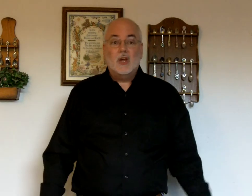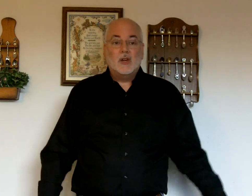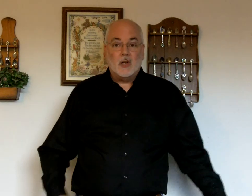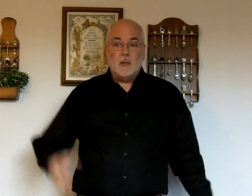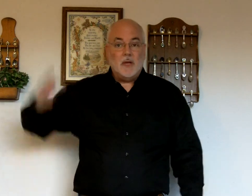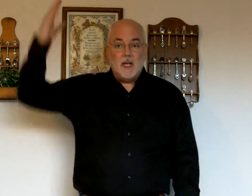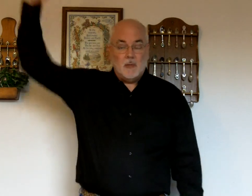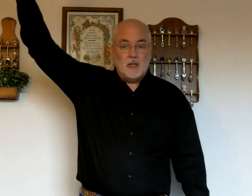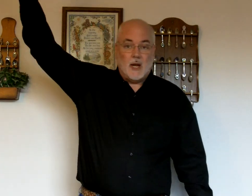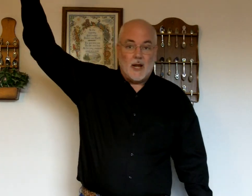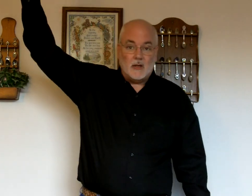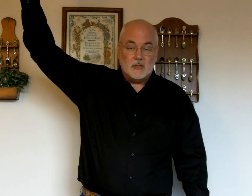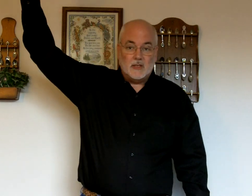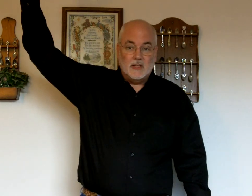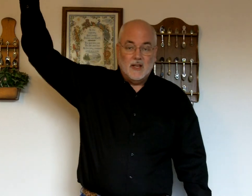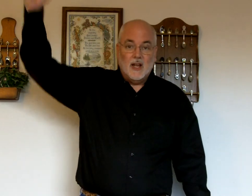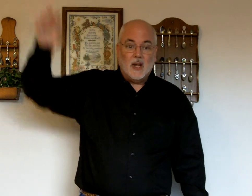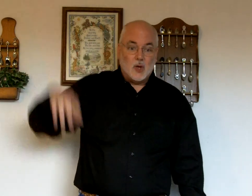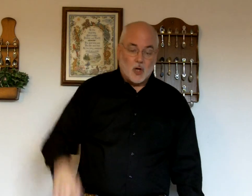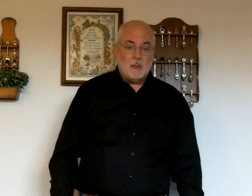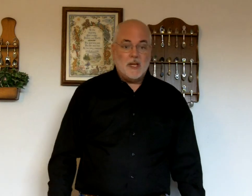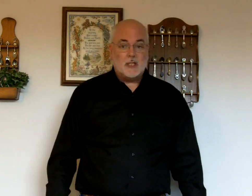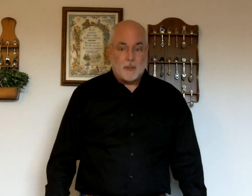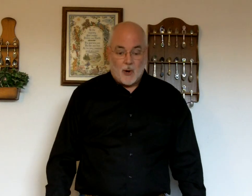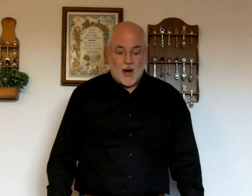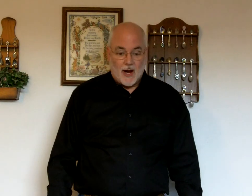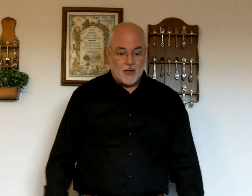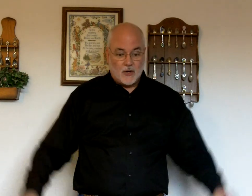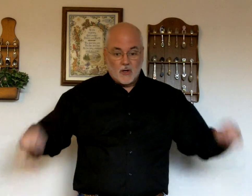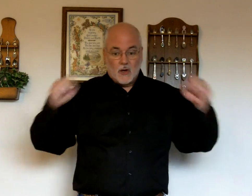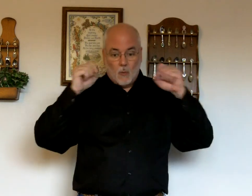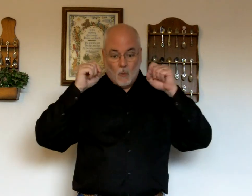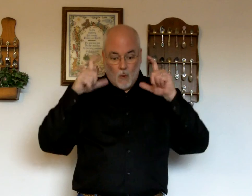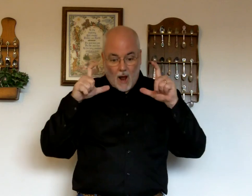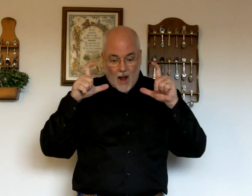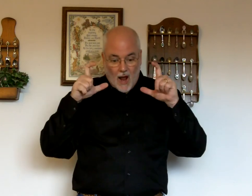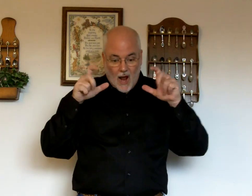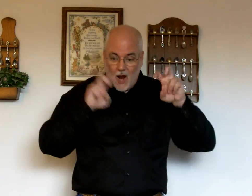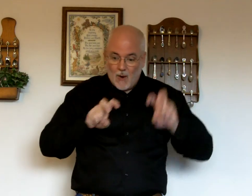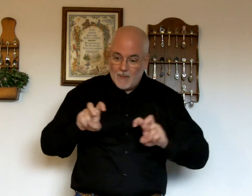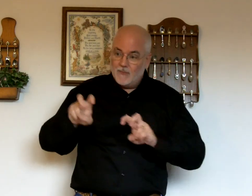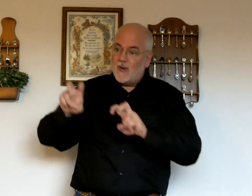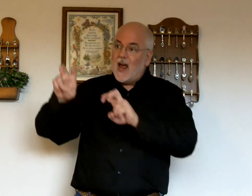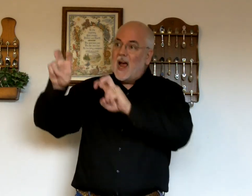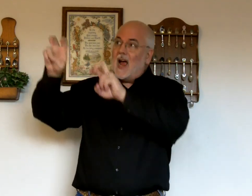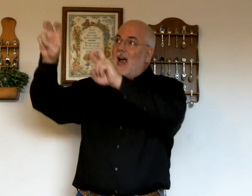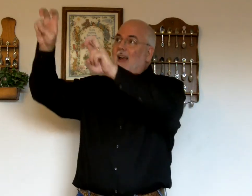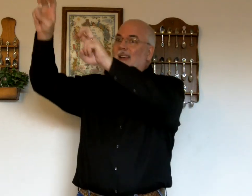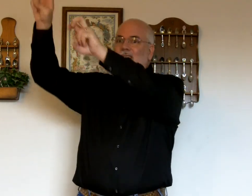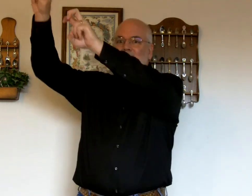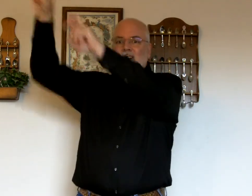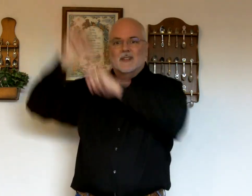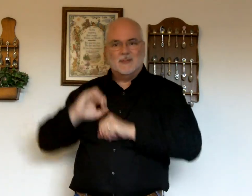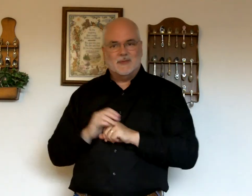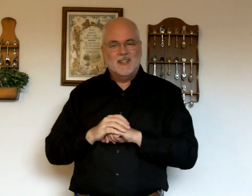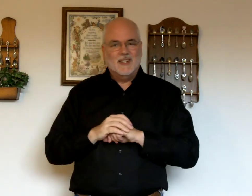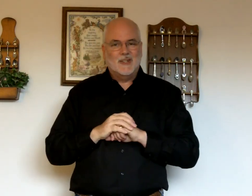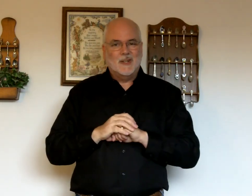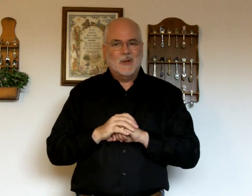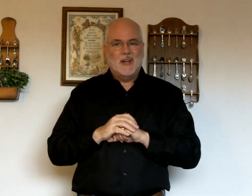You're going to meet him in the clouds. You're going to be surprised. You're going to go. Wow. I'm flying. Okay.